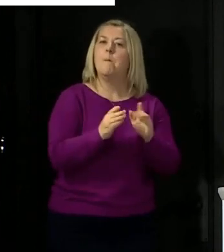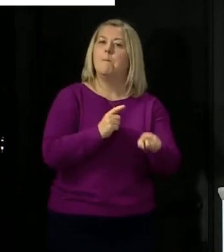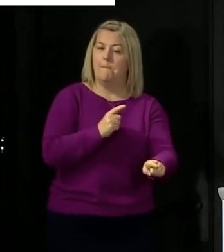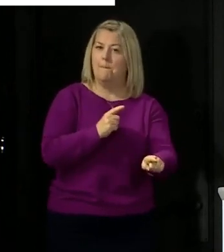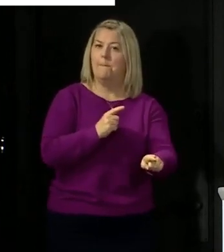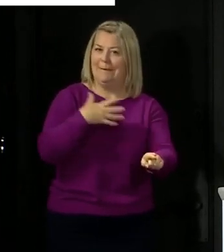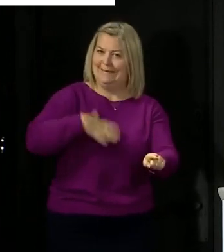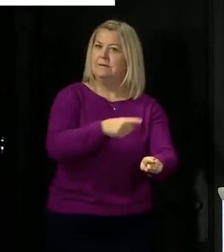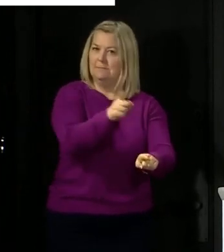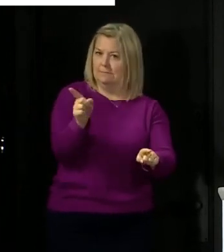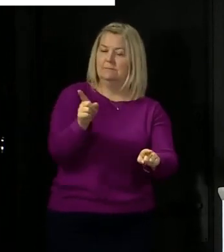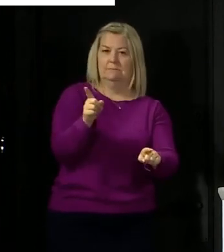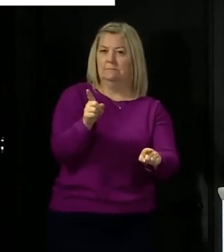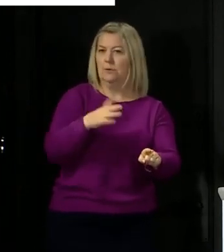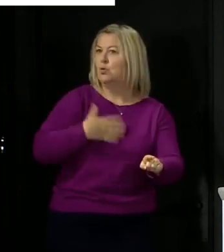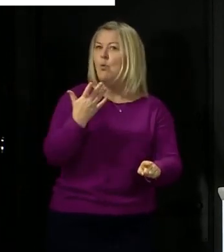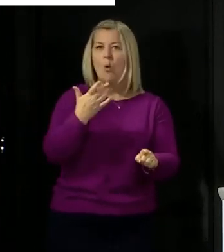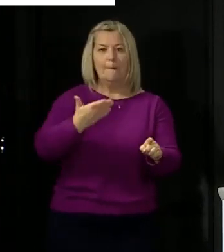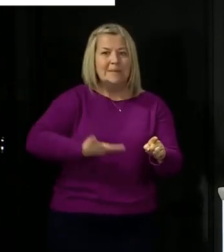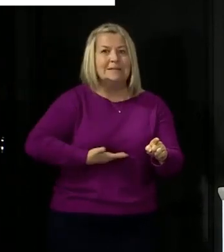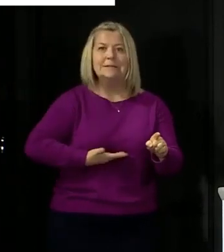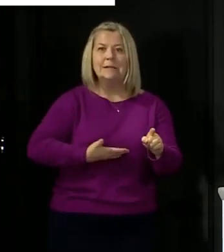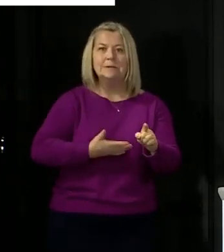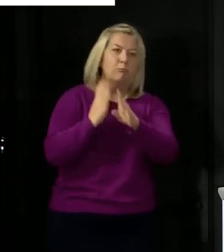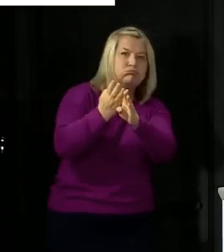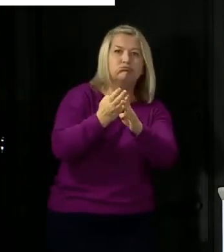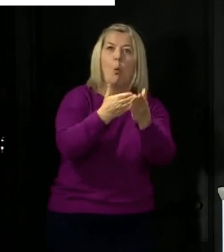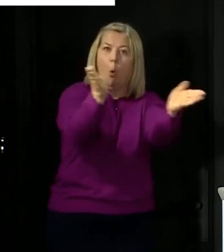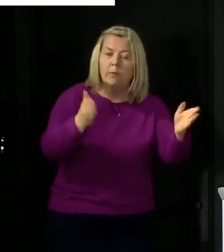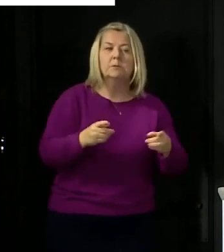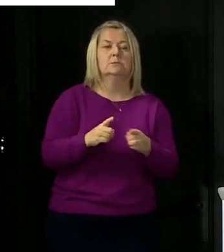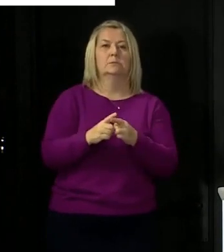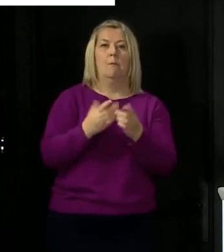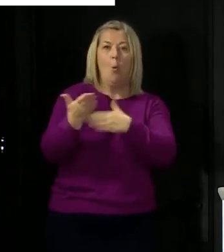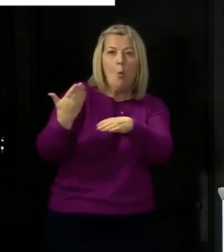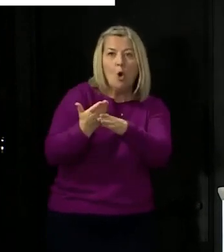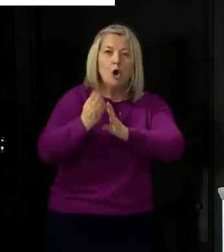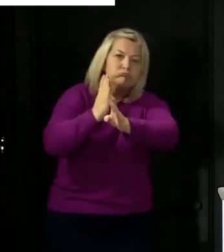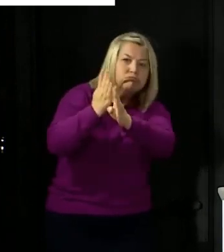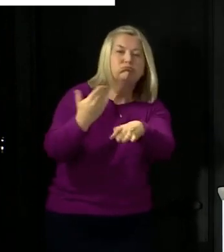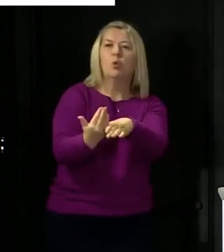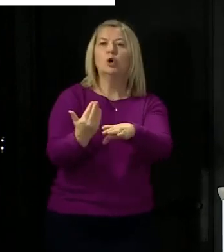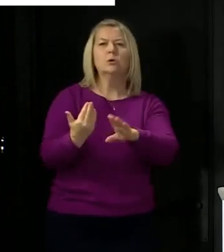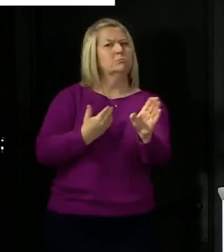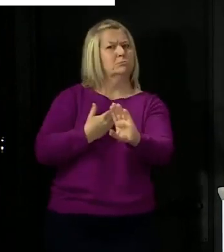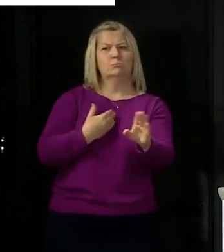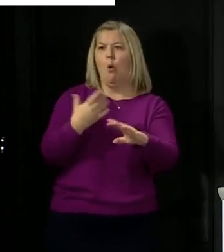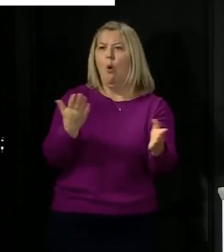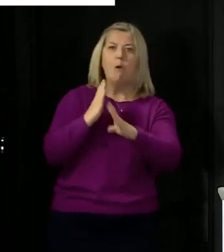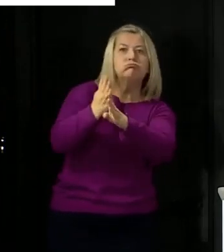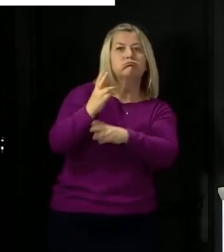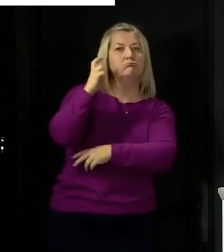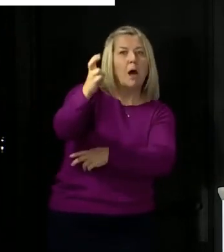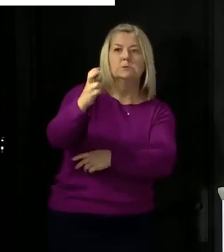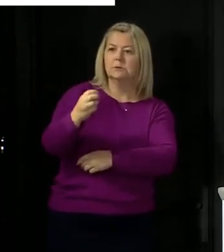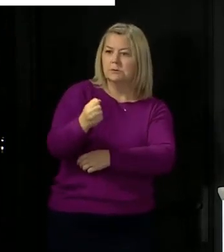not at this point want to see more businesses opening up or more people going to work. We do not yet want to see more people using public transport